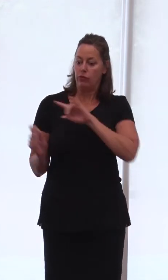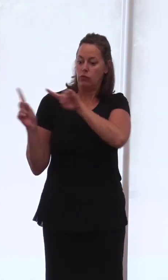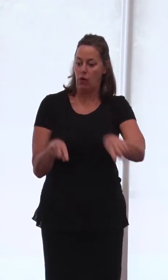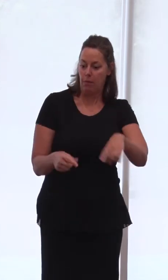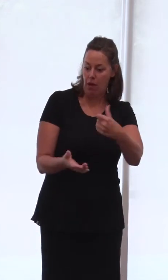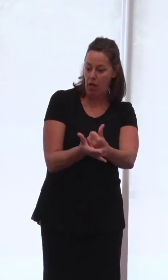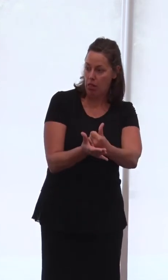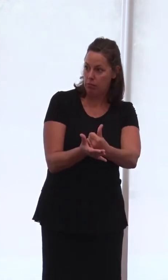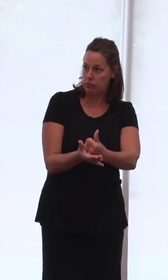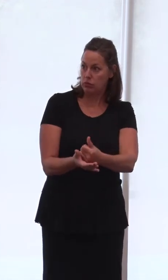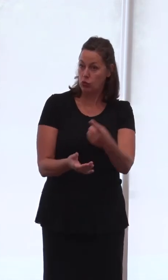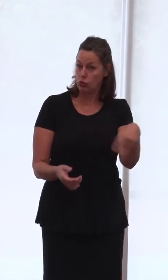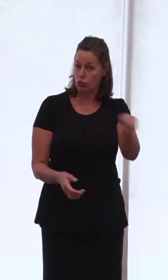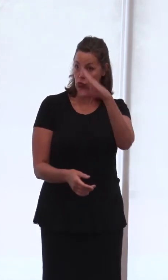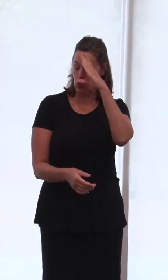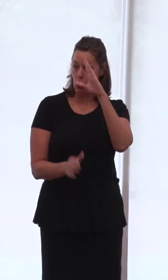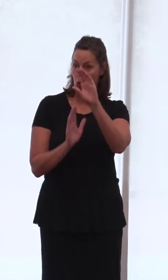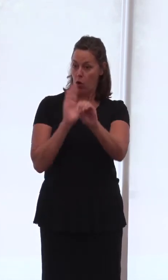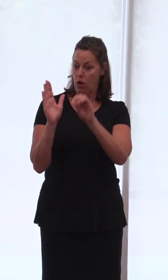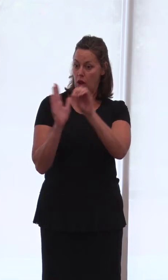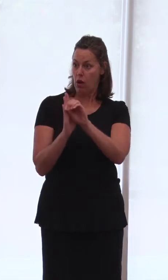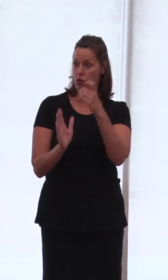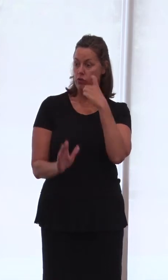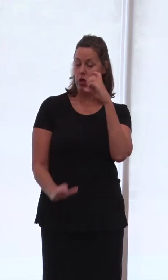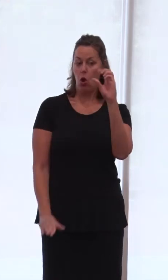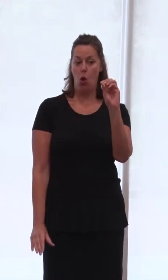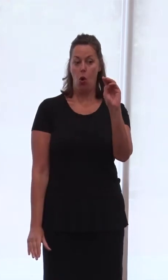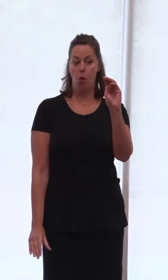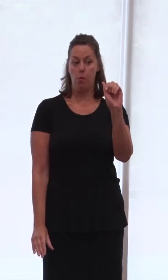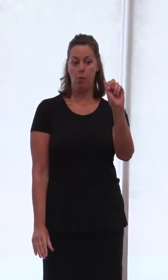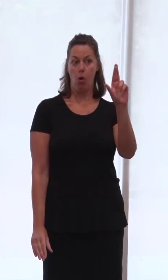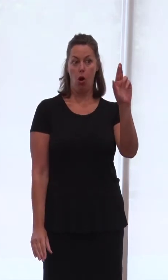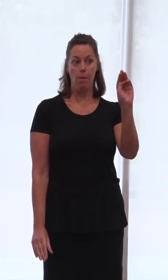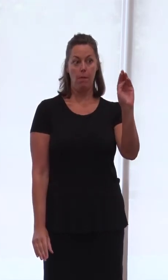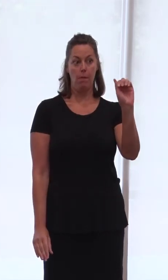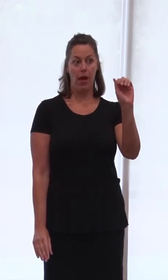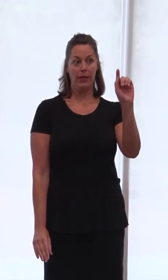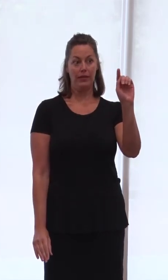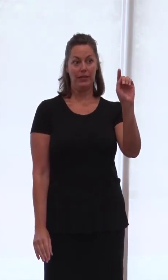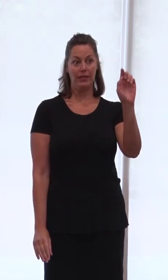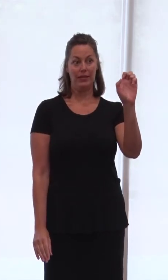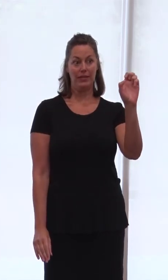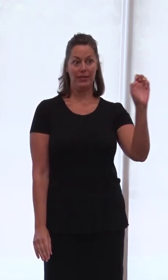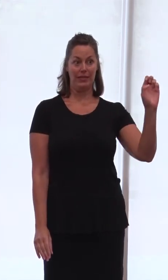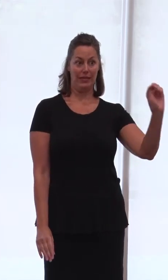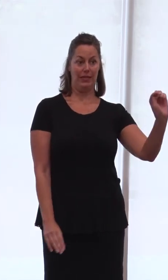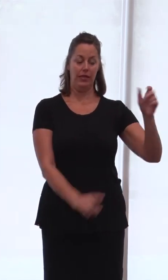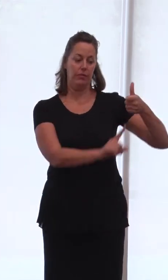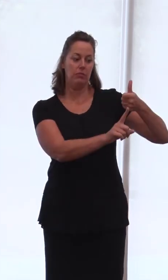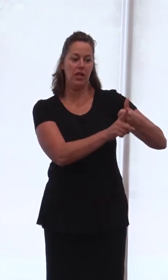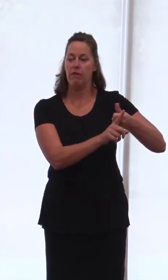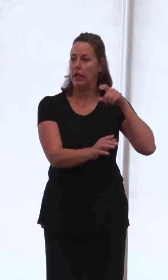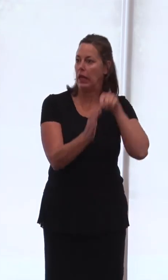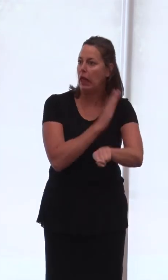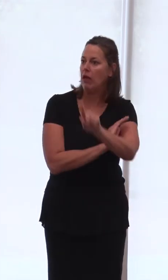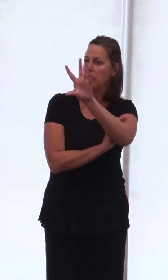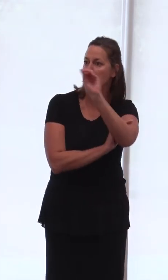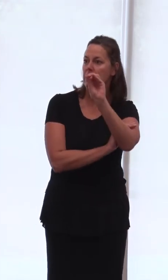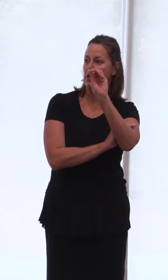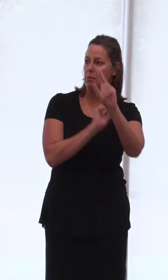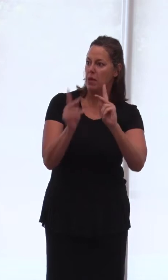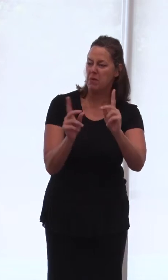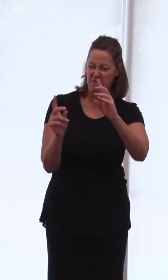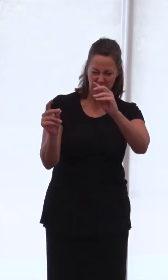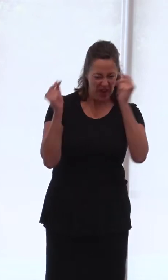Omar Mateen in Orlando was able to kill 50 people in a matter of seconds by firing into a